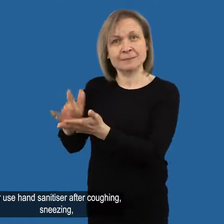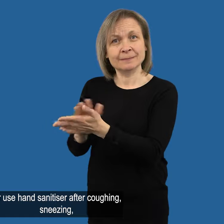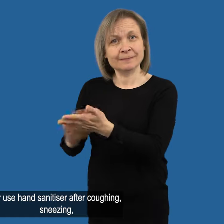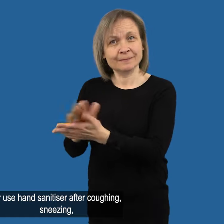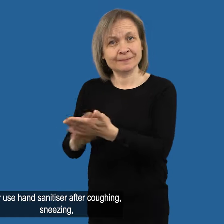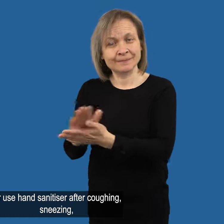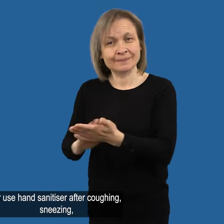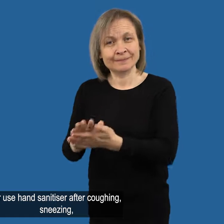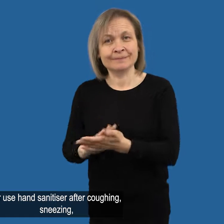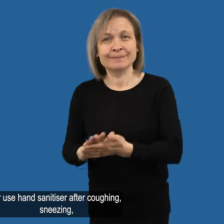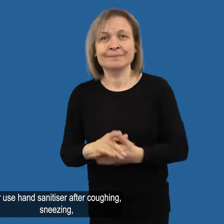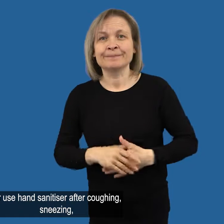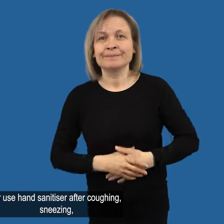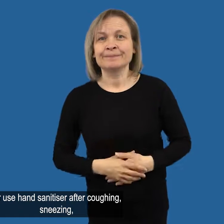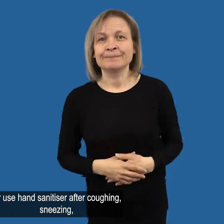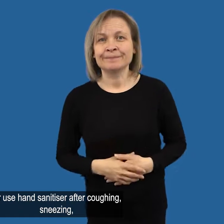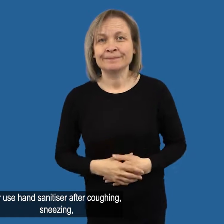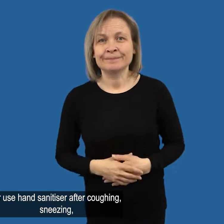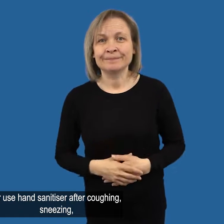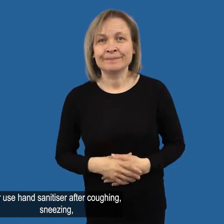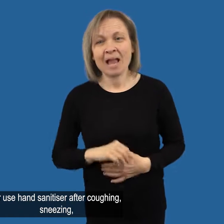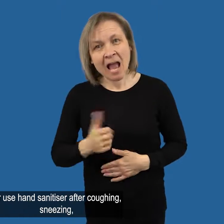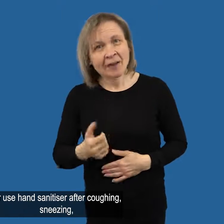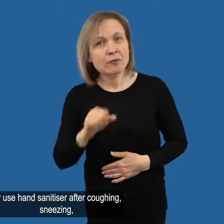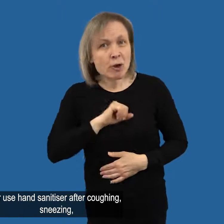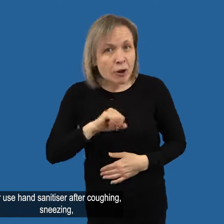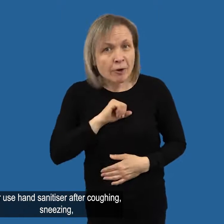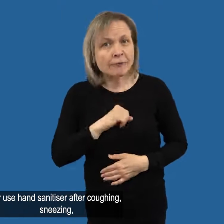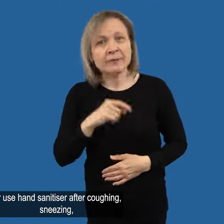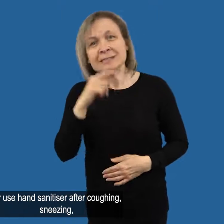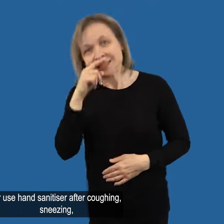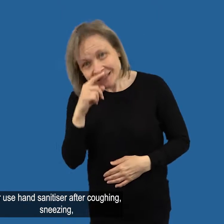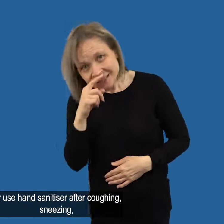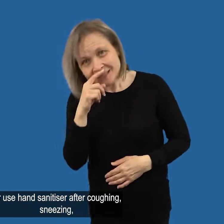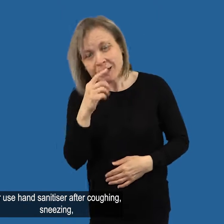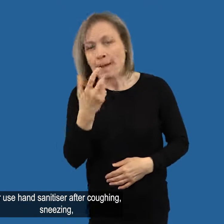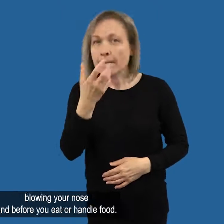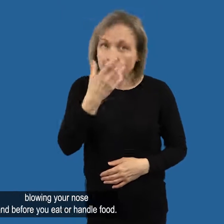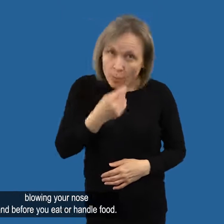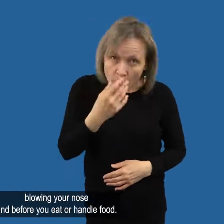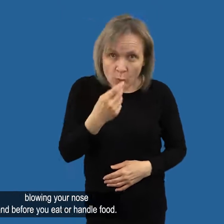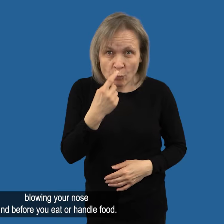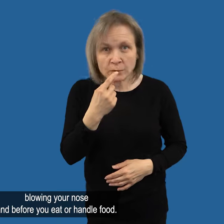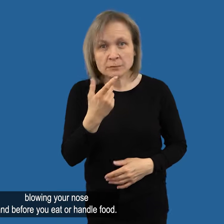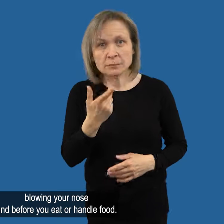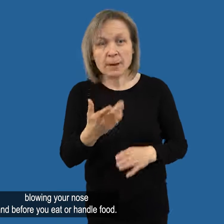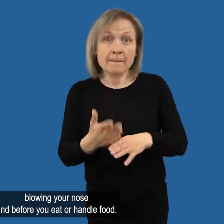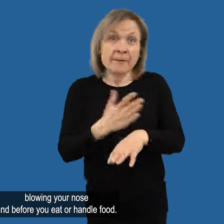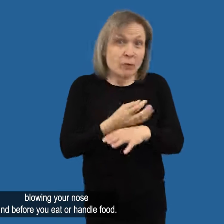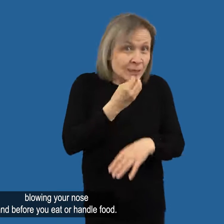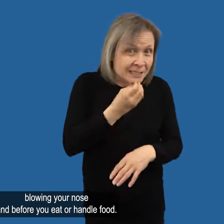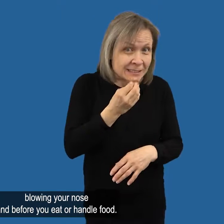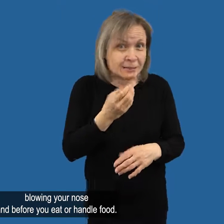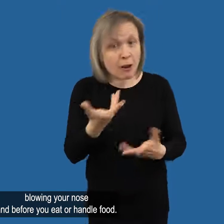seconds Or use hand sanitiser after coughing, sneezing, blowing your nose and before you eat or handle food